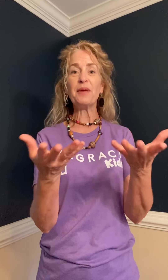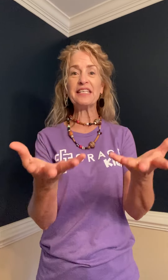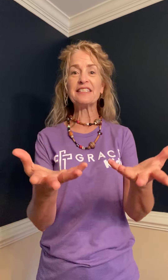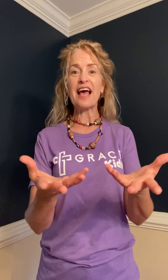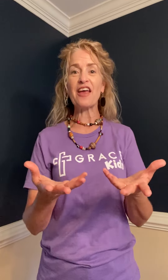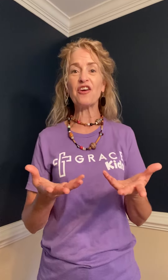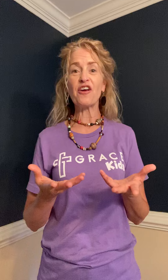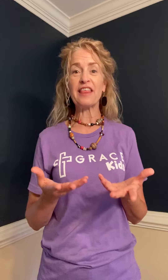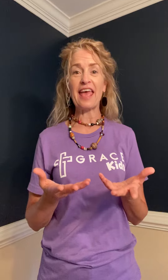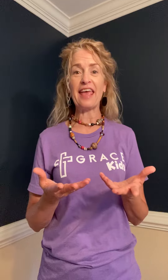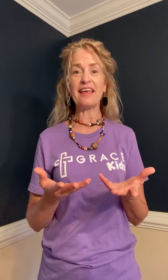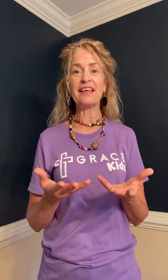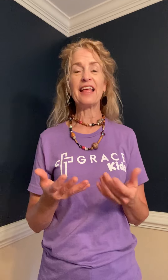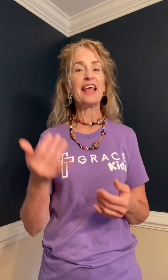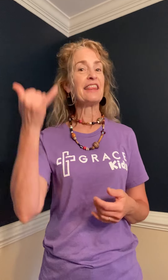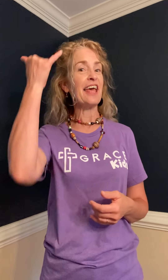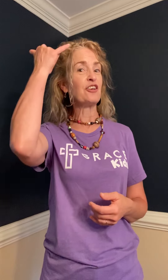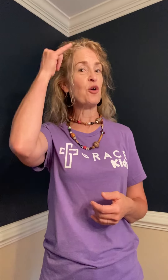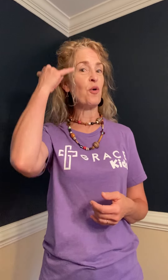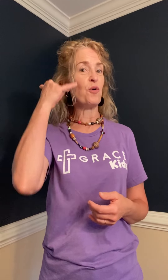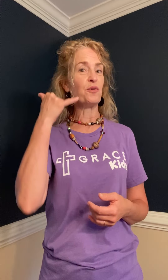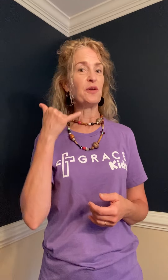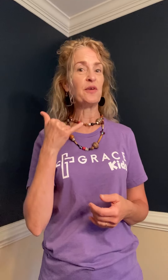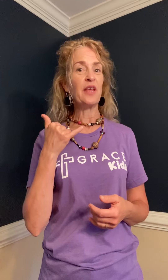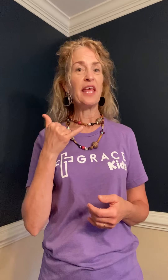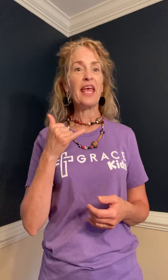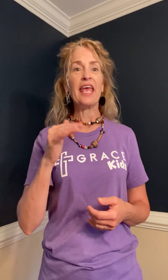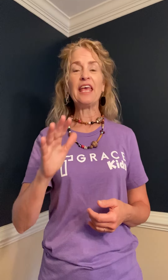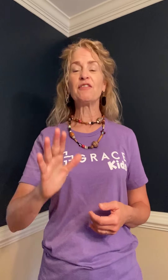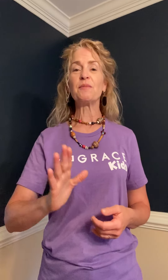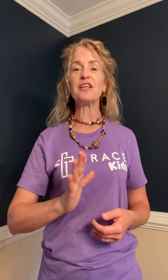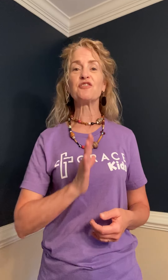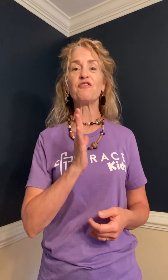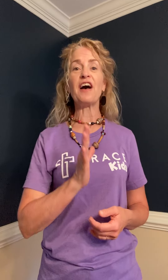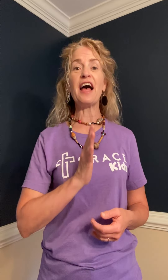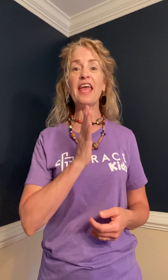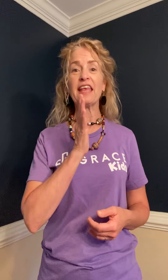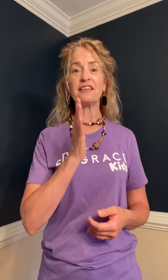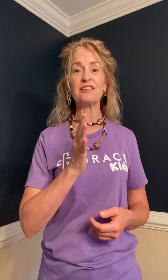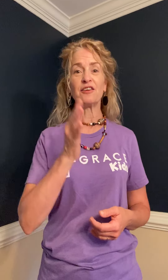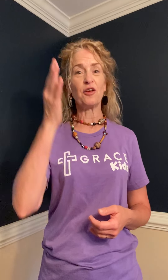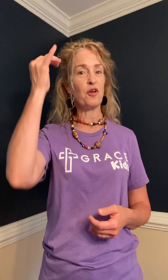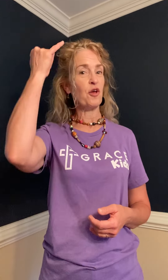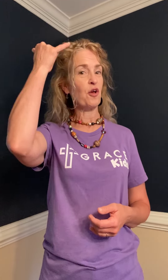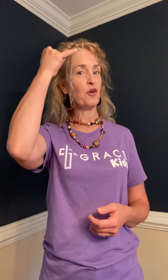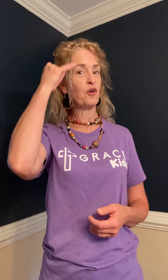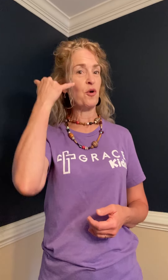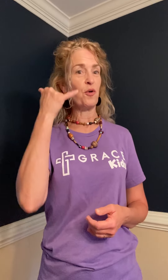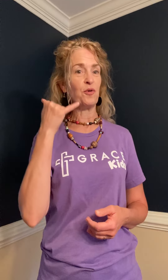be desired are they better gold even much fine gold